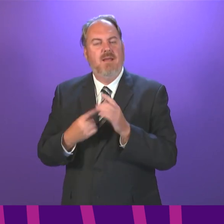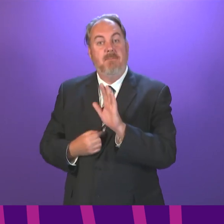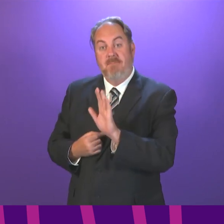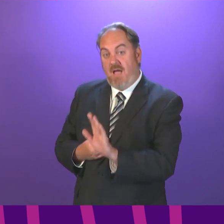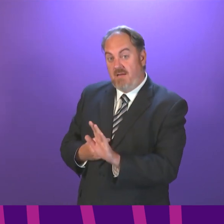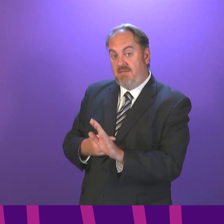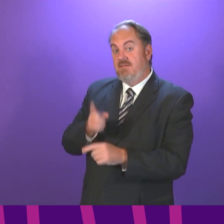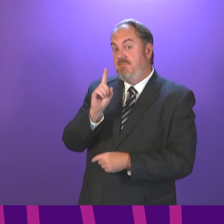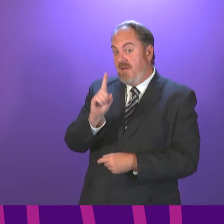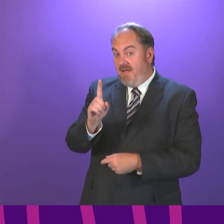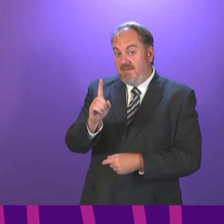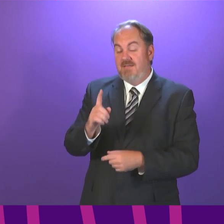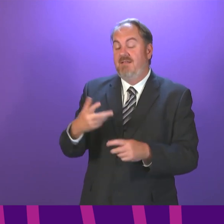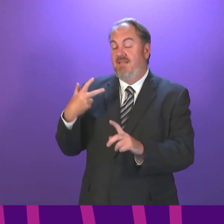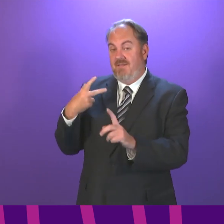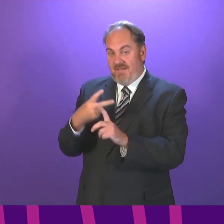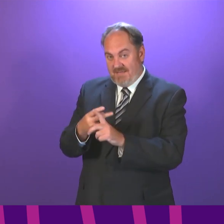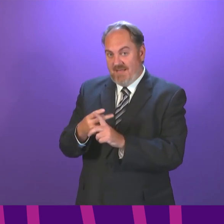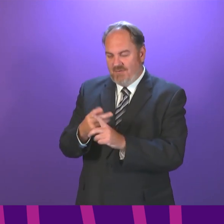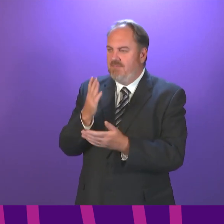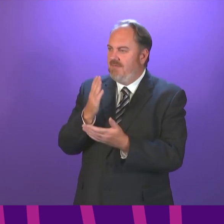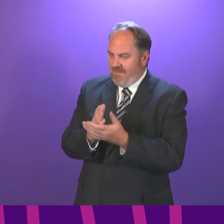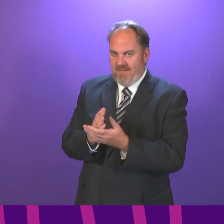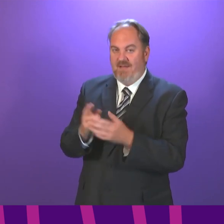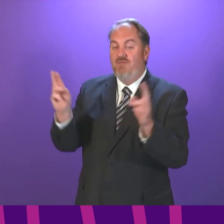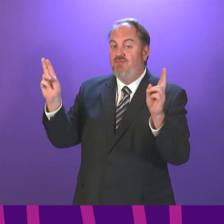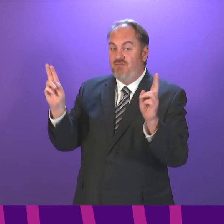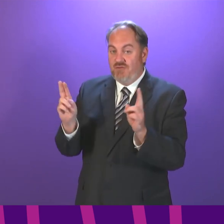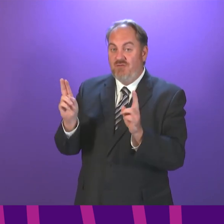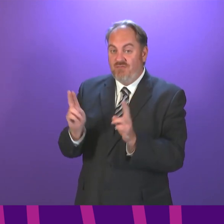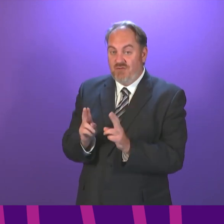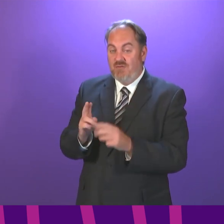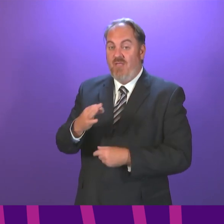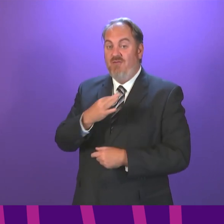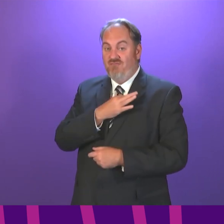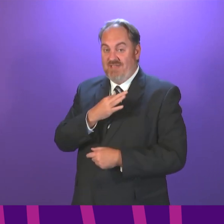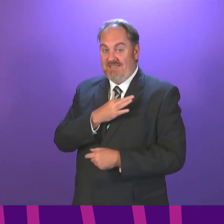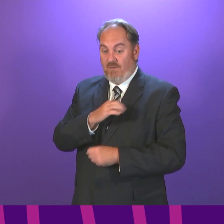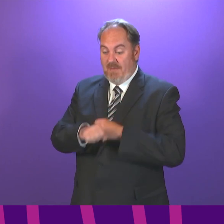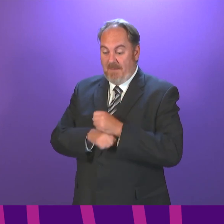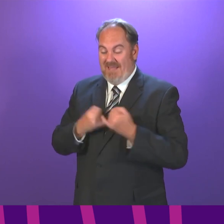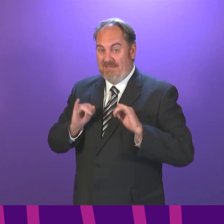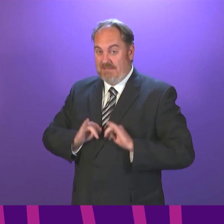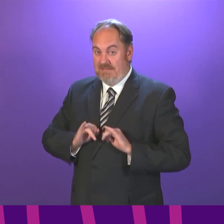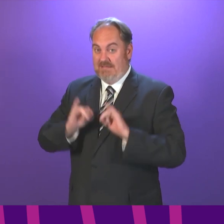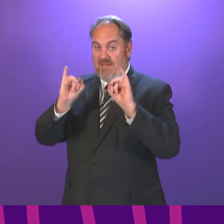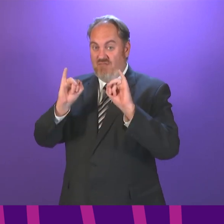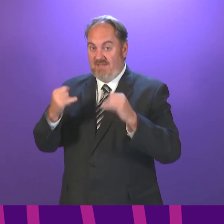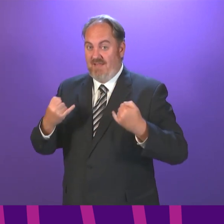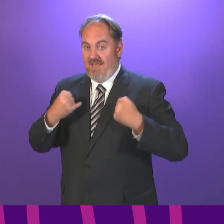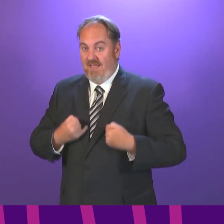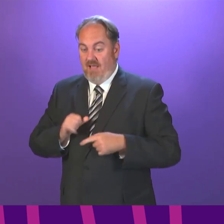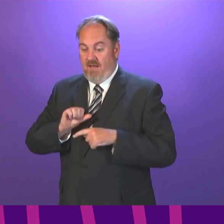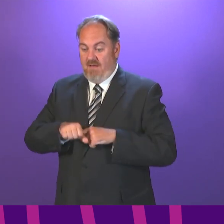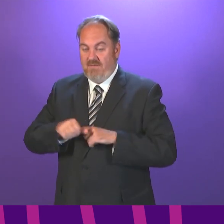is that they significantly weaken the link between somebody getting COVID and becoming seriously ill from COVID. They not eliminate that risk,